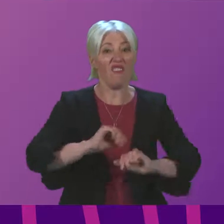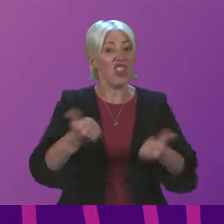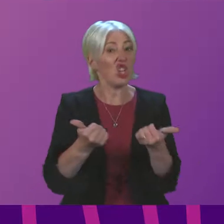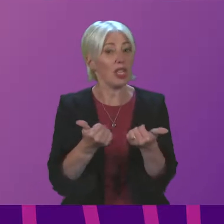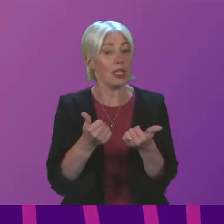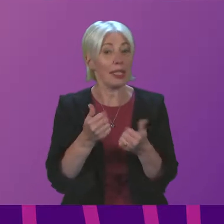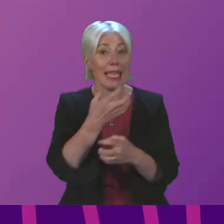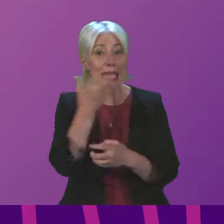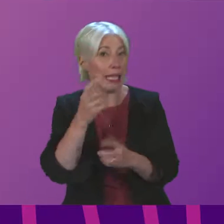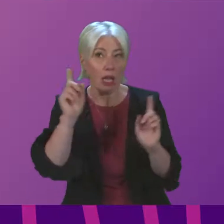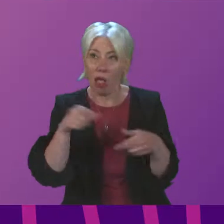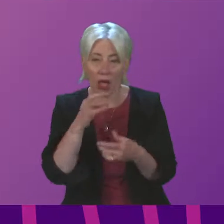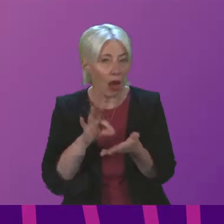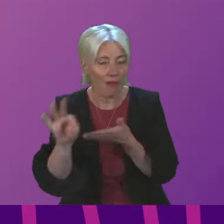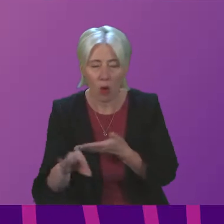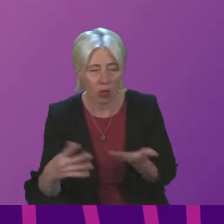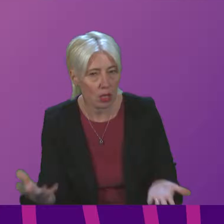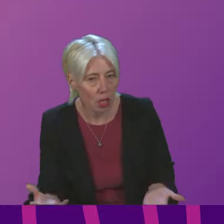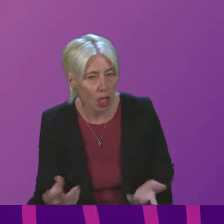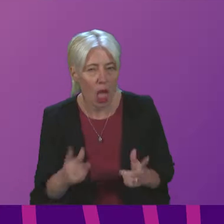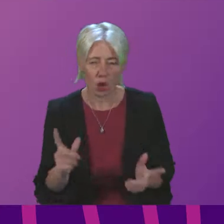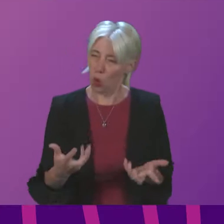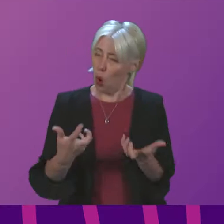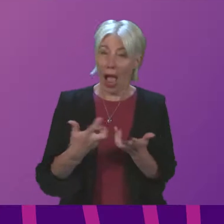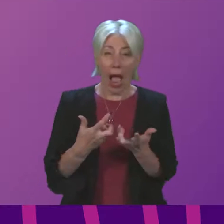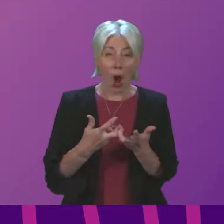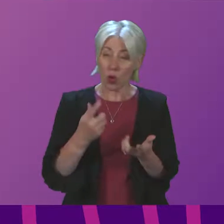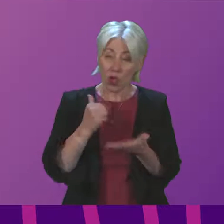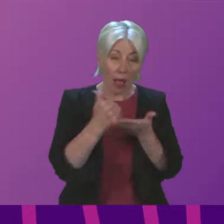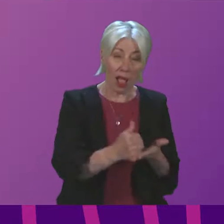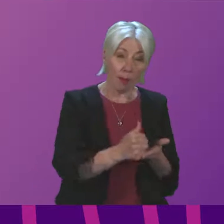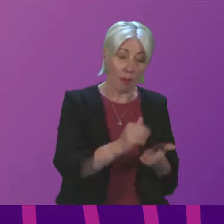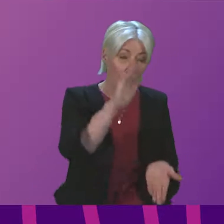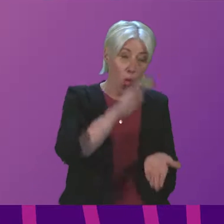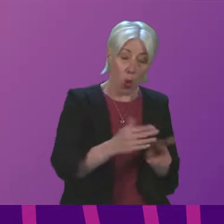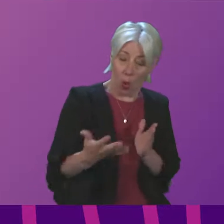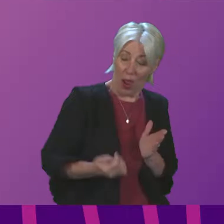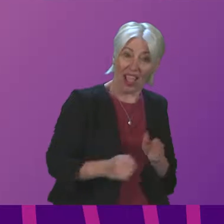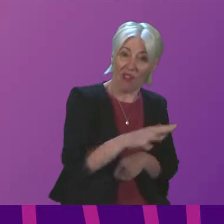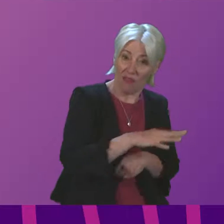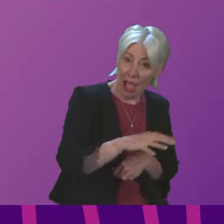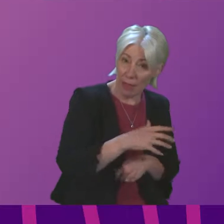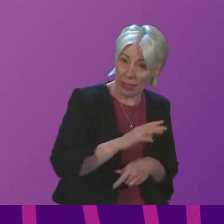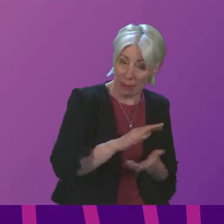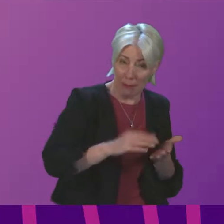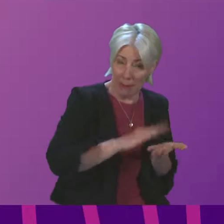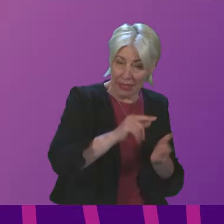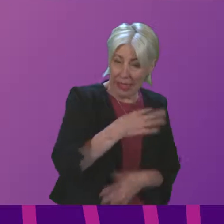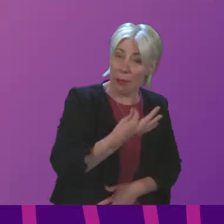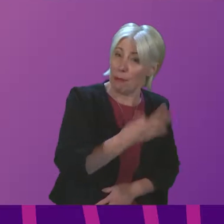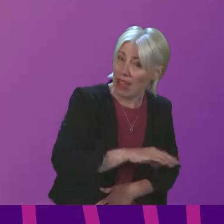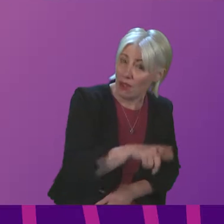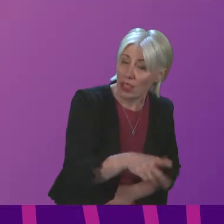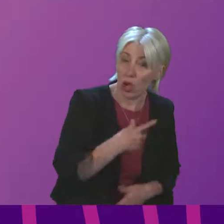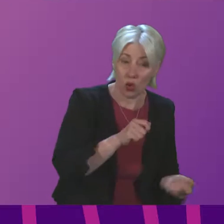So I asked the Cabinet Secretary, how will the Government go about specifically helping low-income families to share in the benefits of